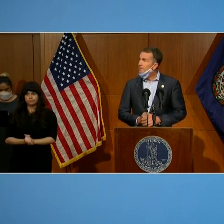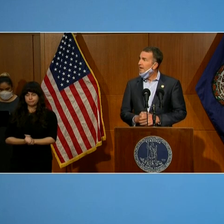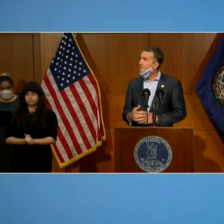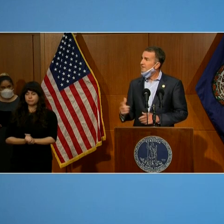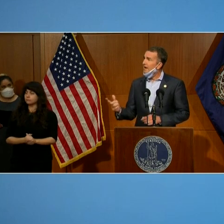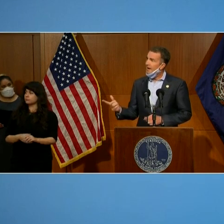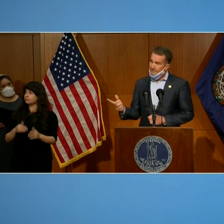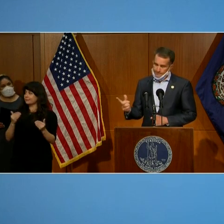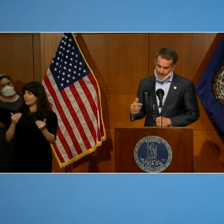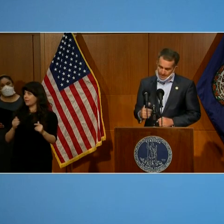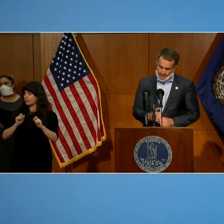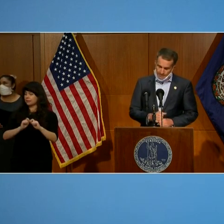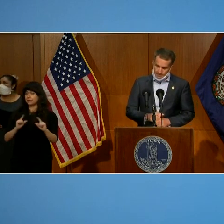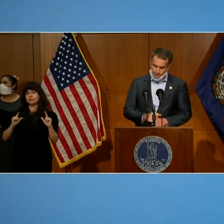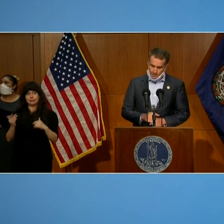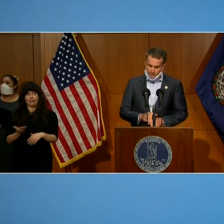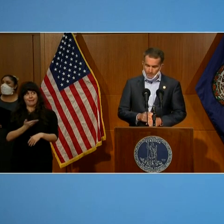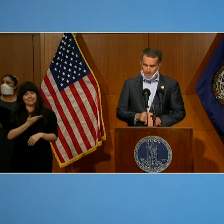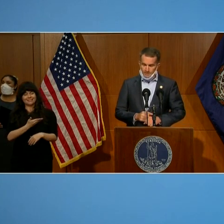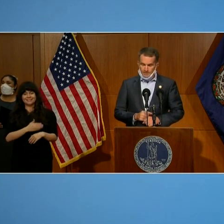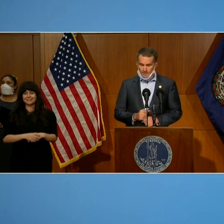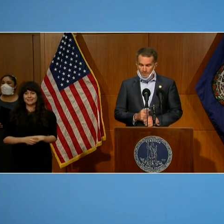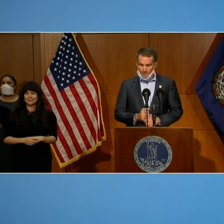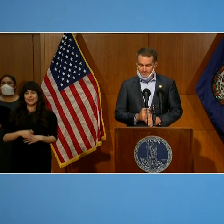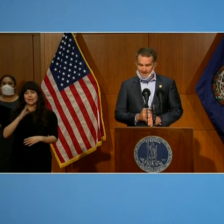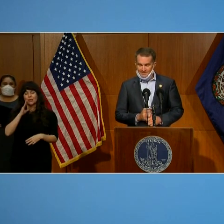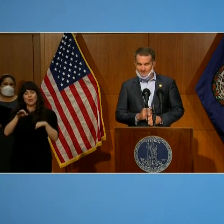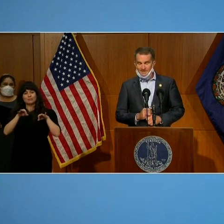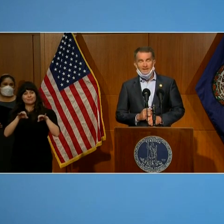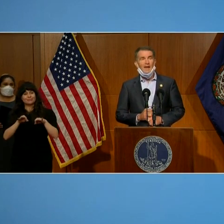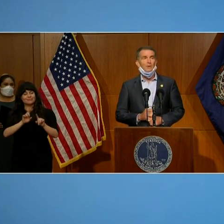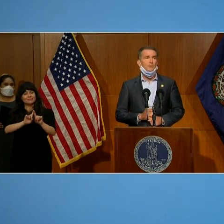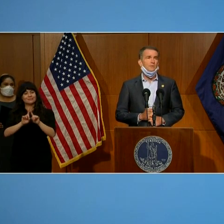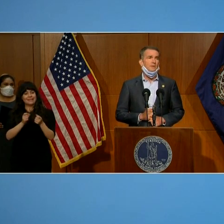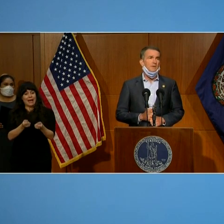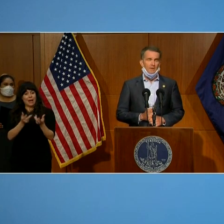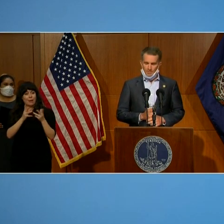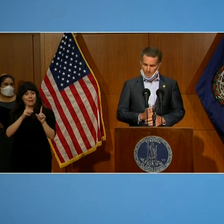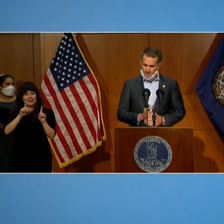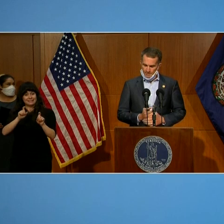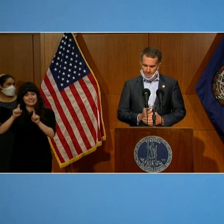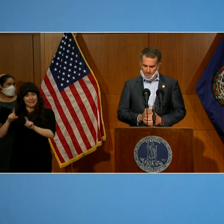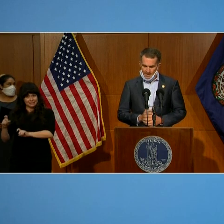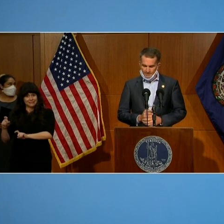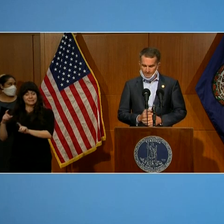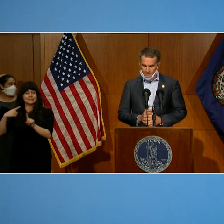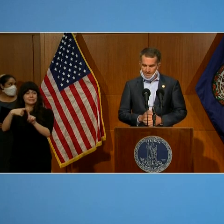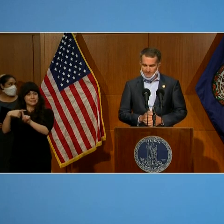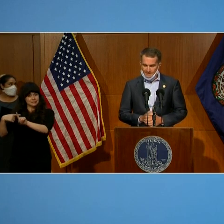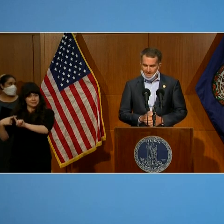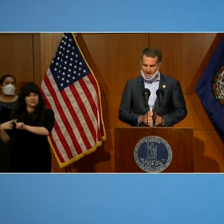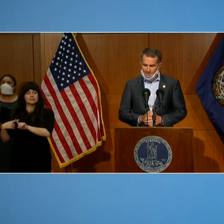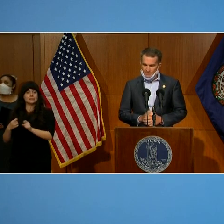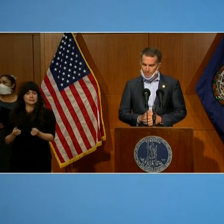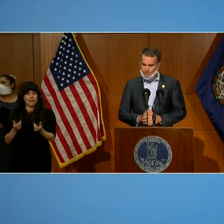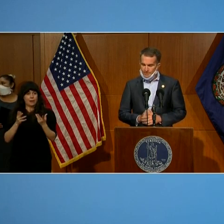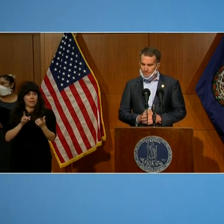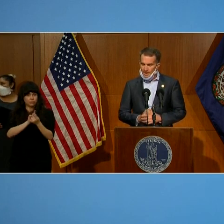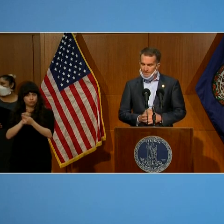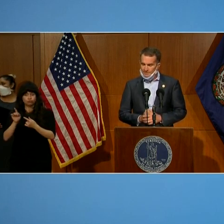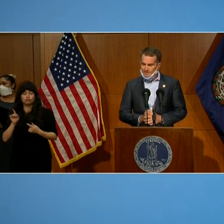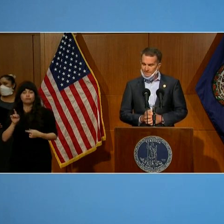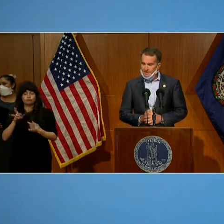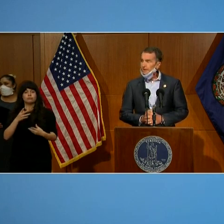This next slide goes over the number of tests and encounters, the number of positive tests and encounters, and